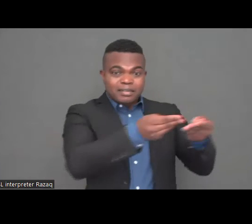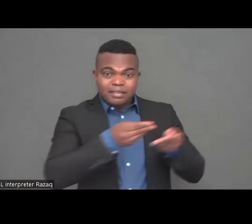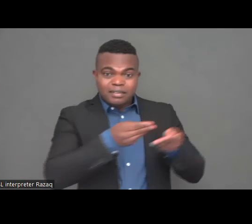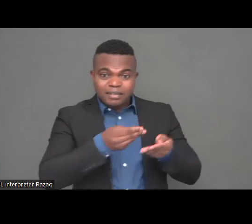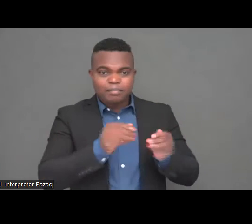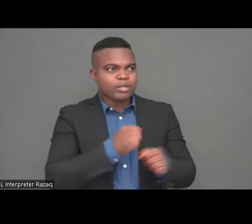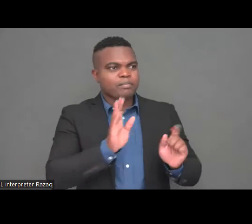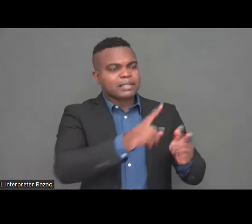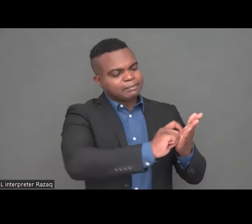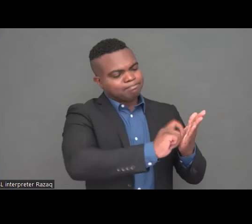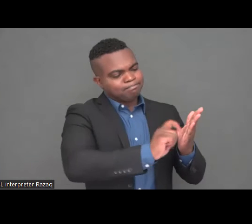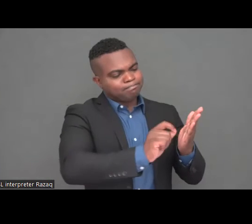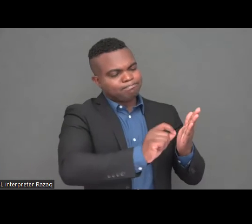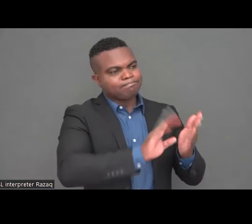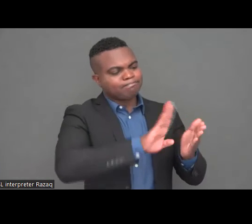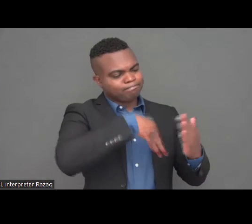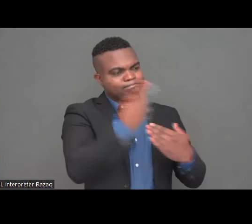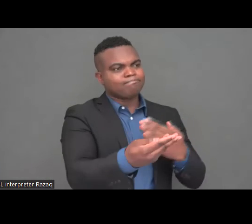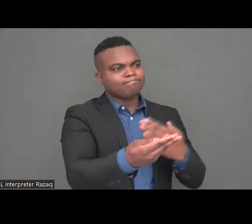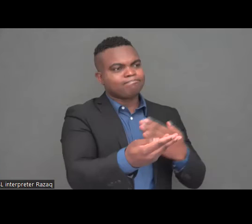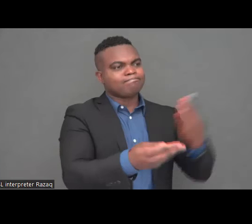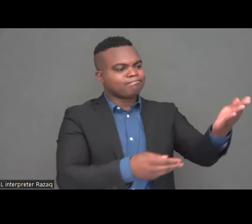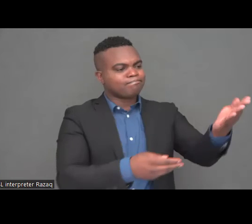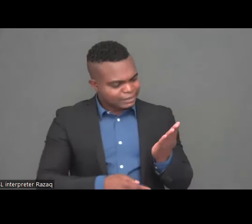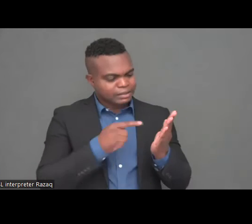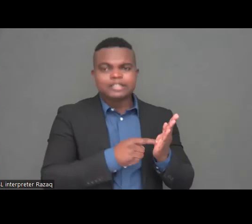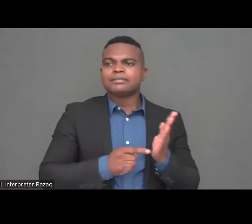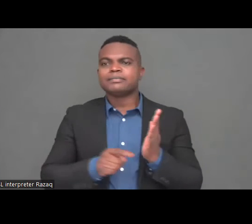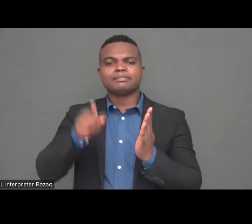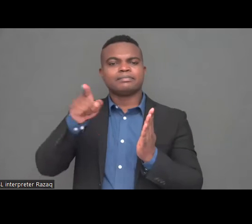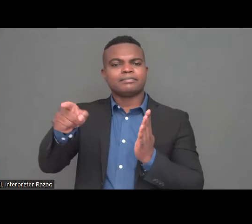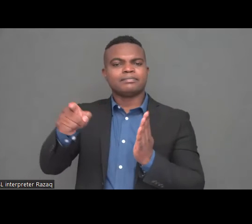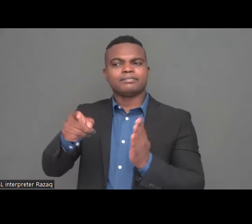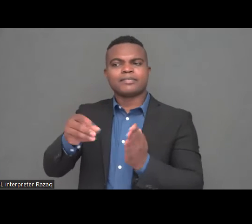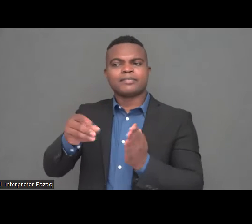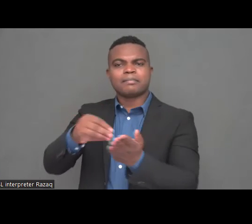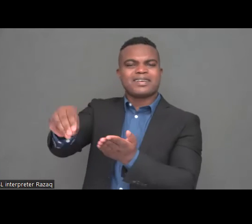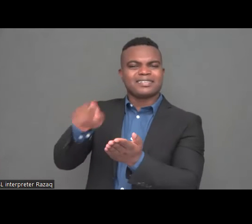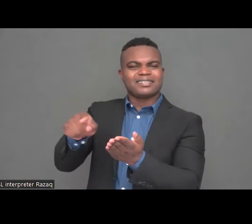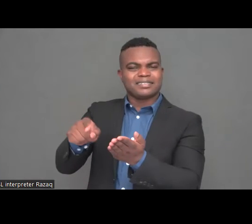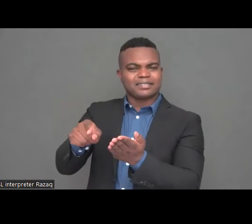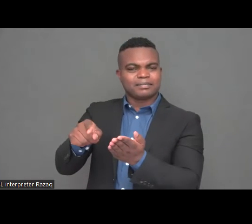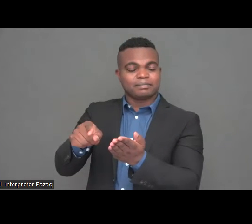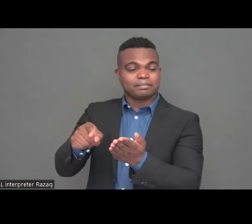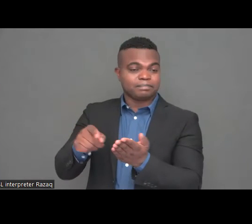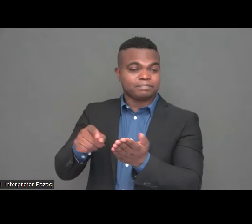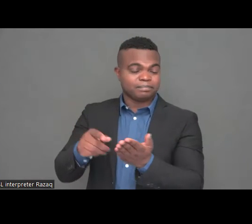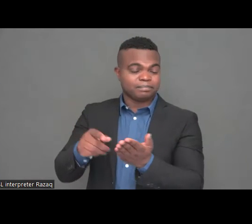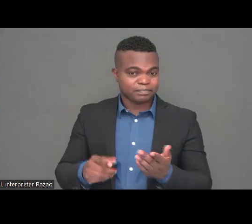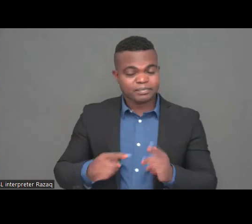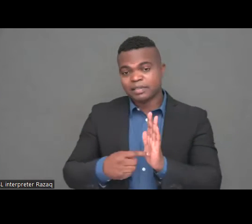drugs prescribed by psychiatrists.